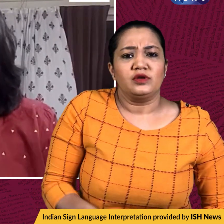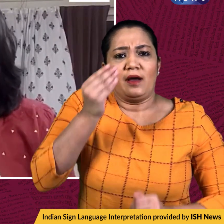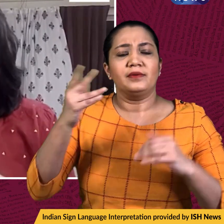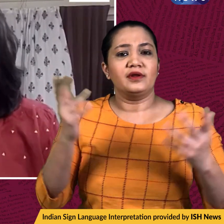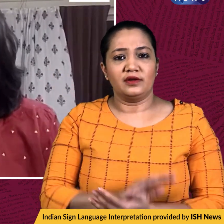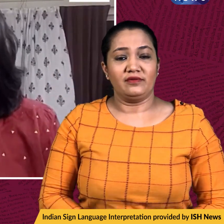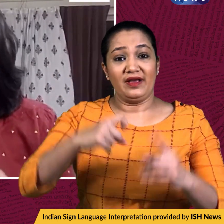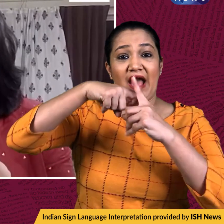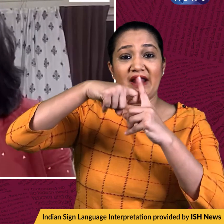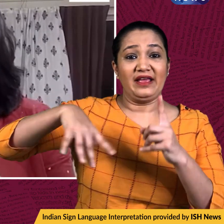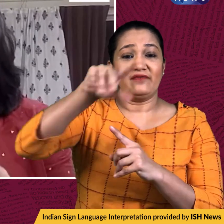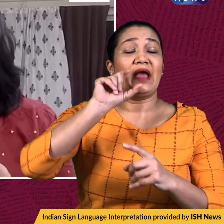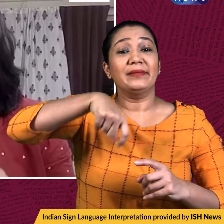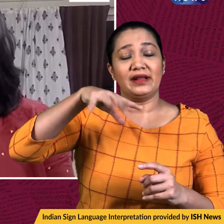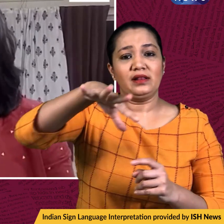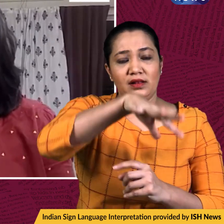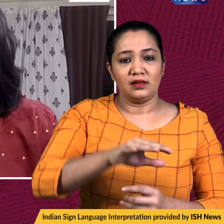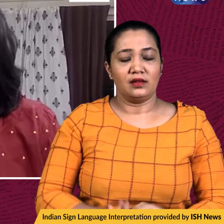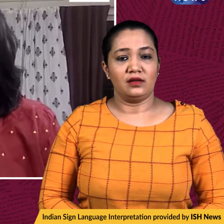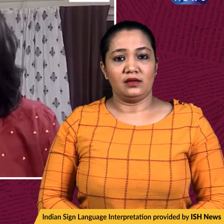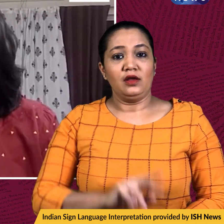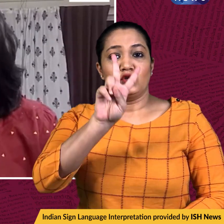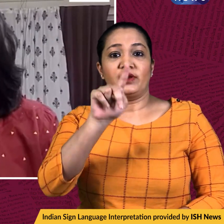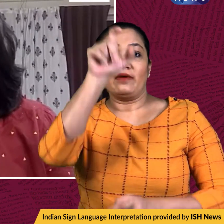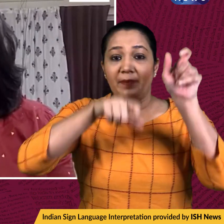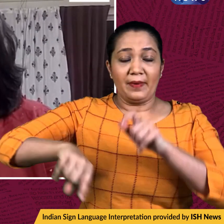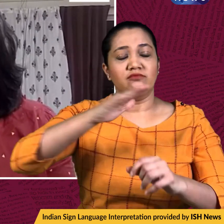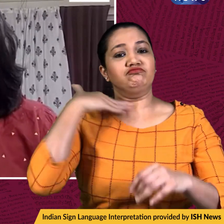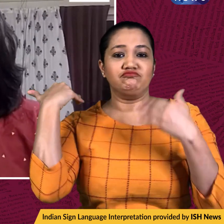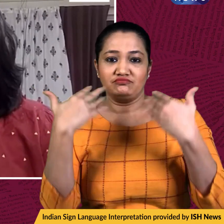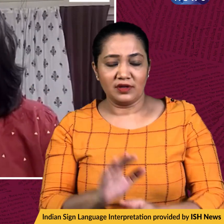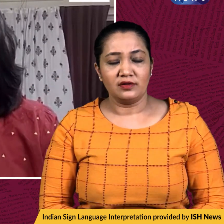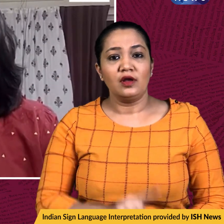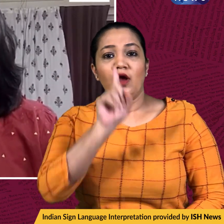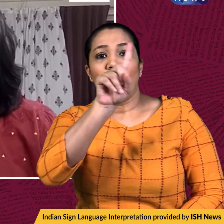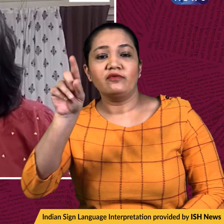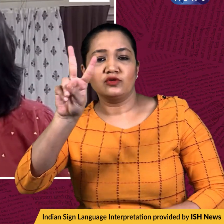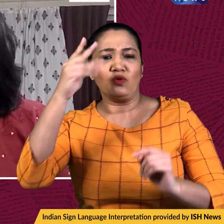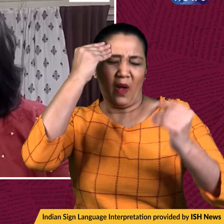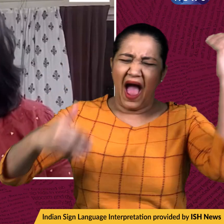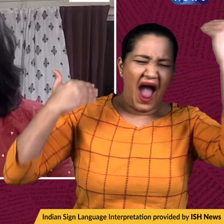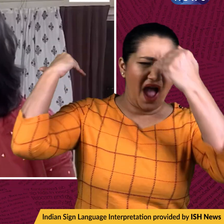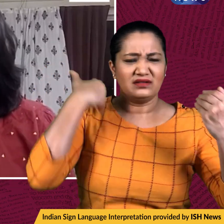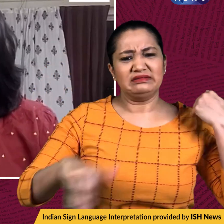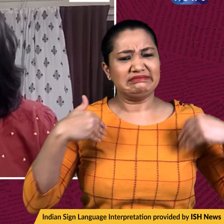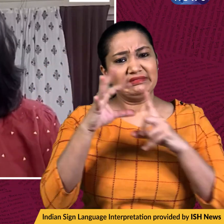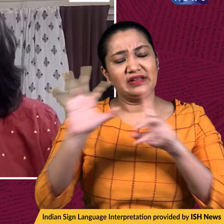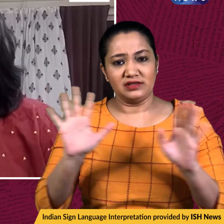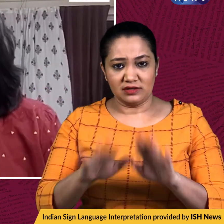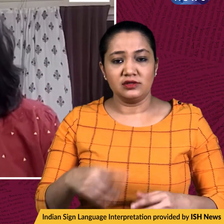happened in Kharkiv, at least 21 people have been killed and 112 of them wounded, according to a report by the